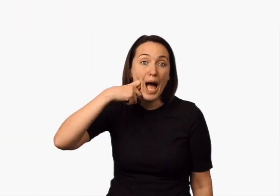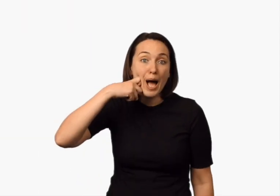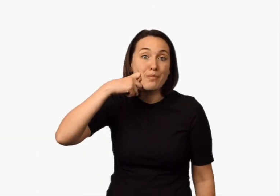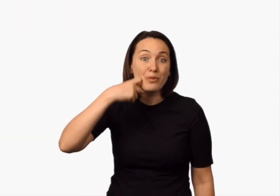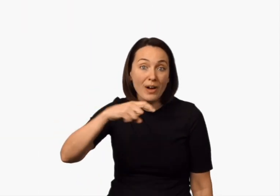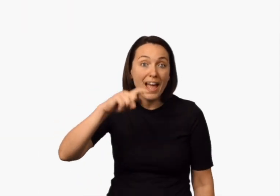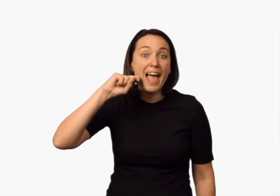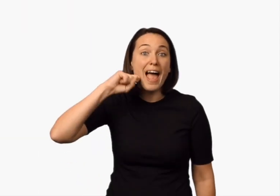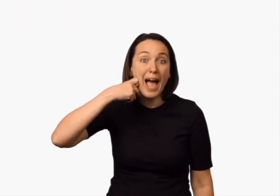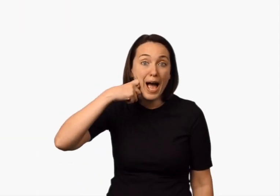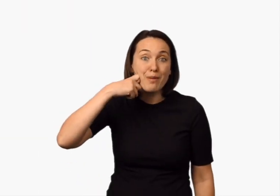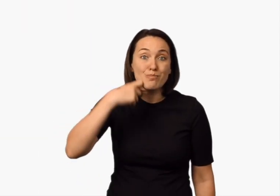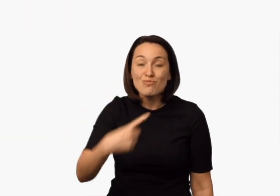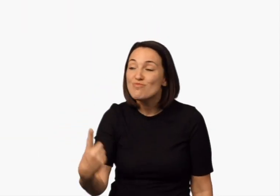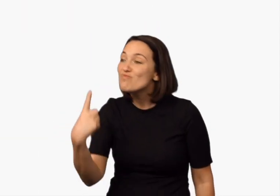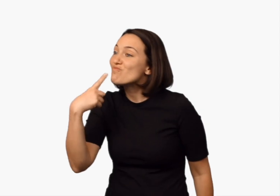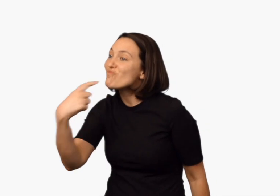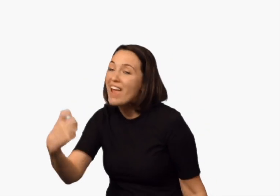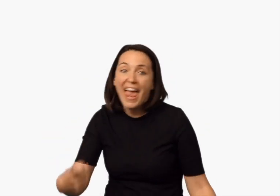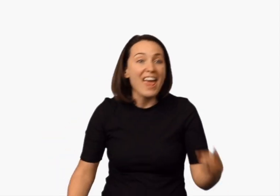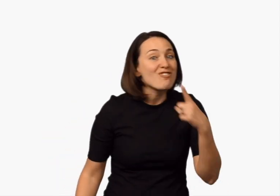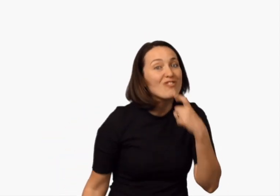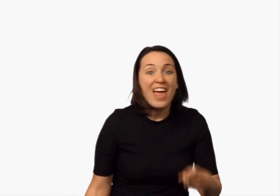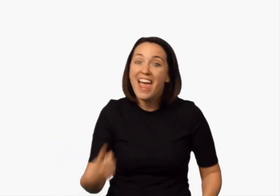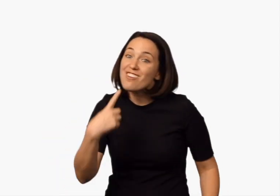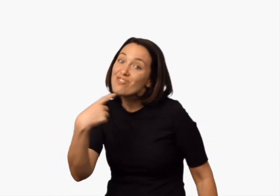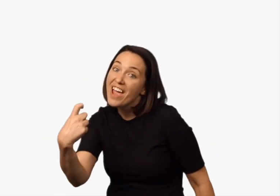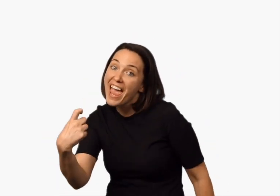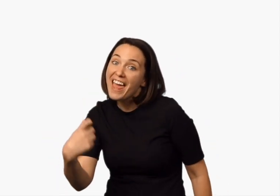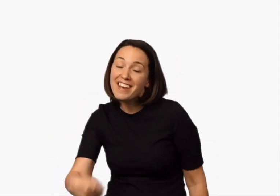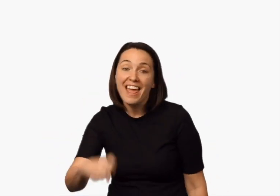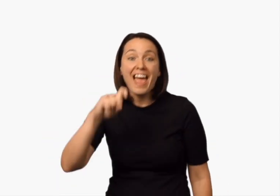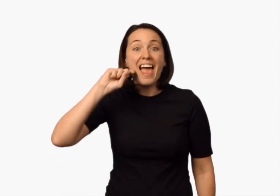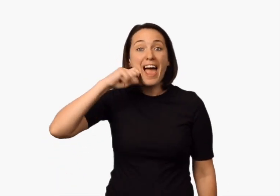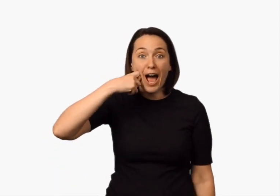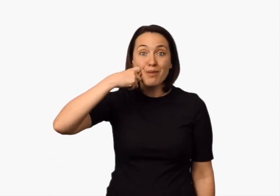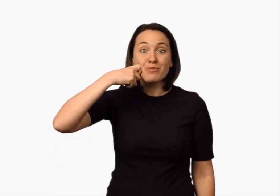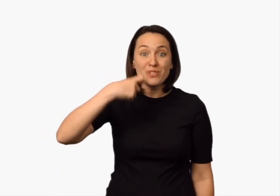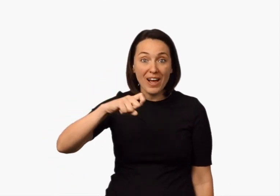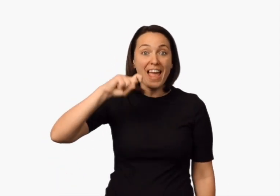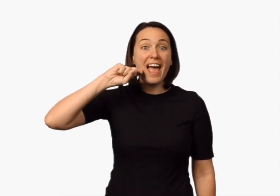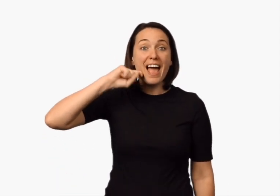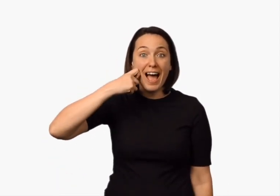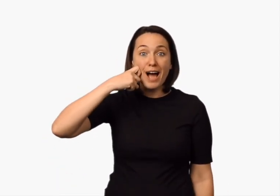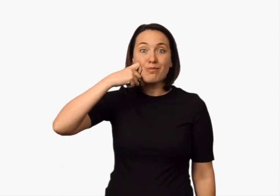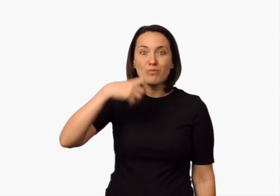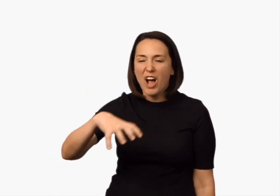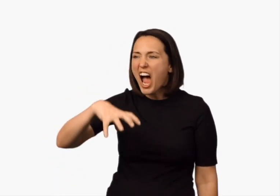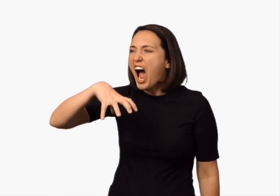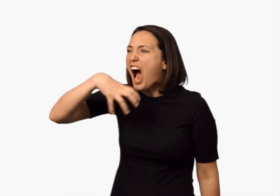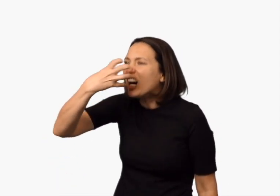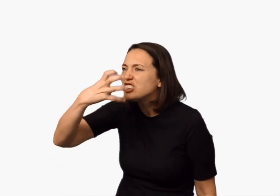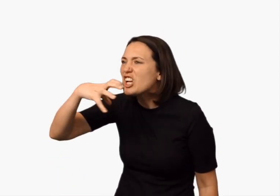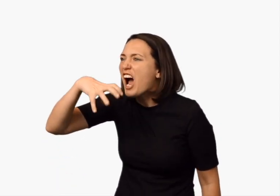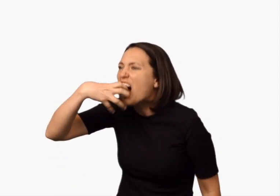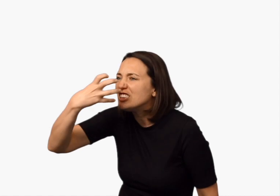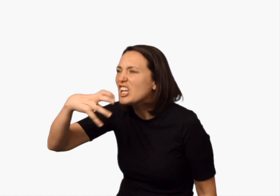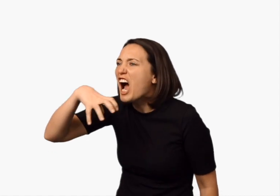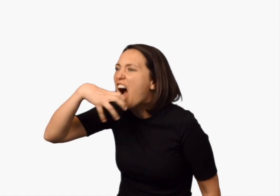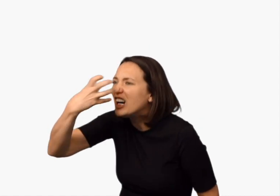Apple, apple. Red, red, red. Apple, apple. Crunch, crunch,